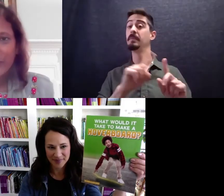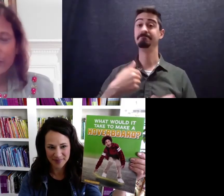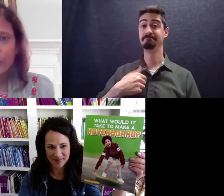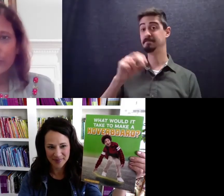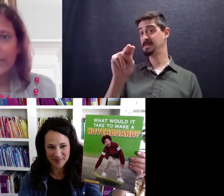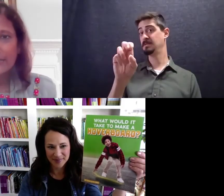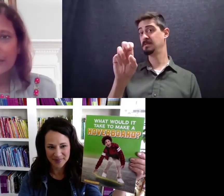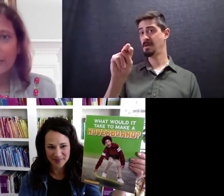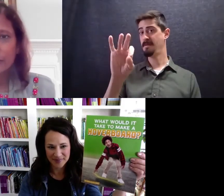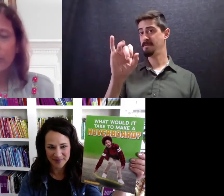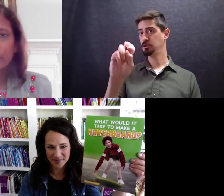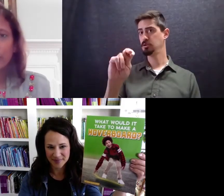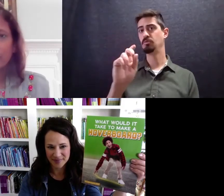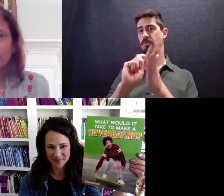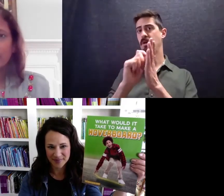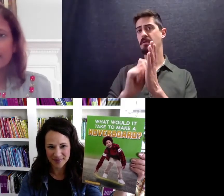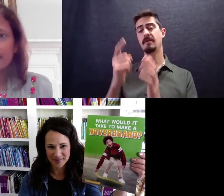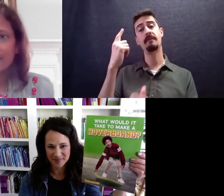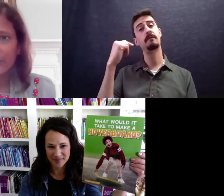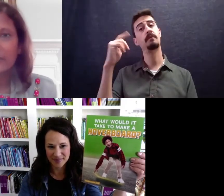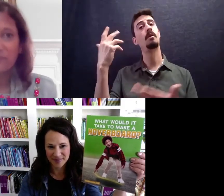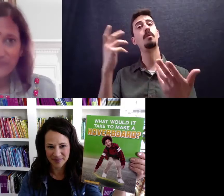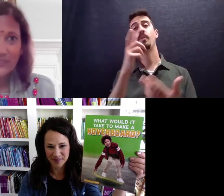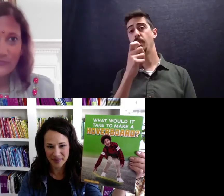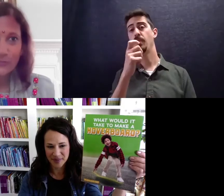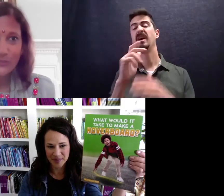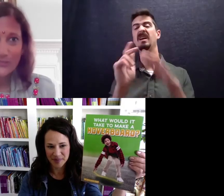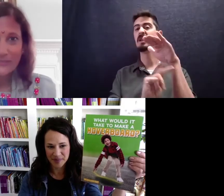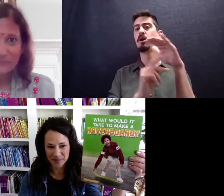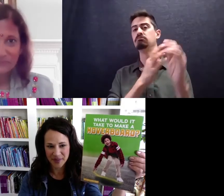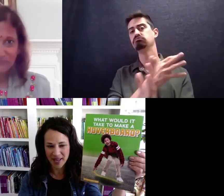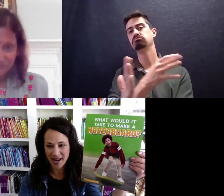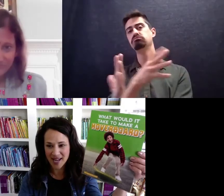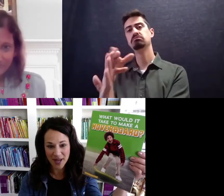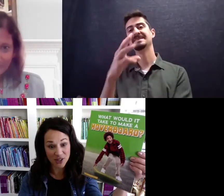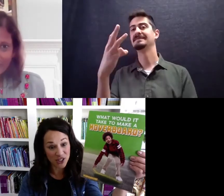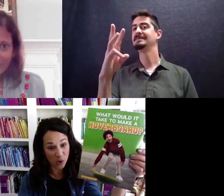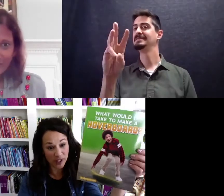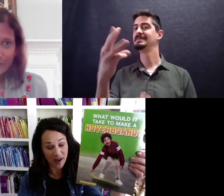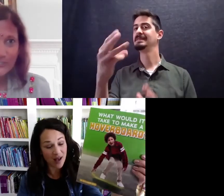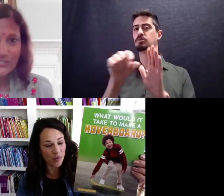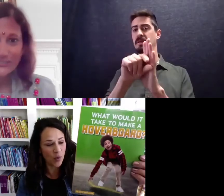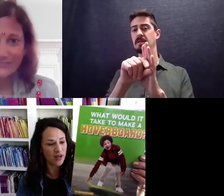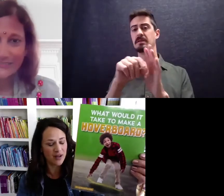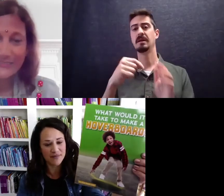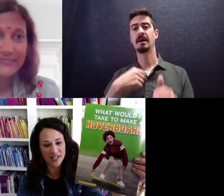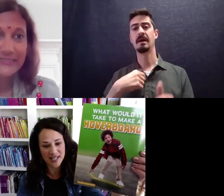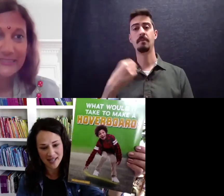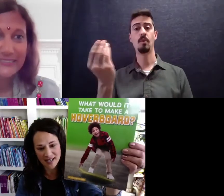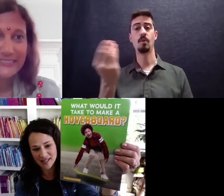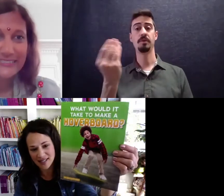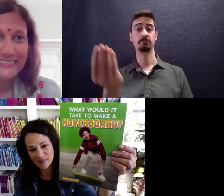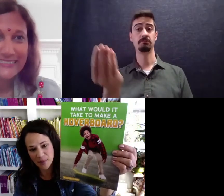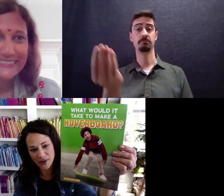for grades, for kindergarten to sixth grade, different books. And I'm actually holding up one of